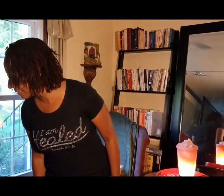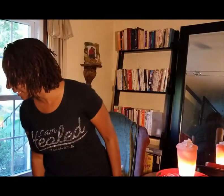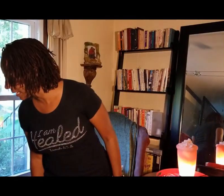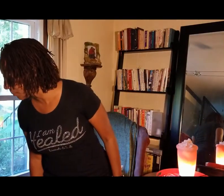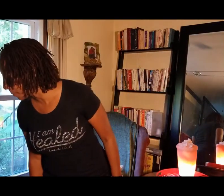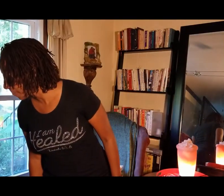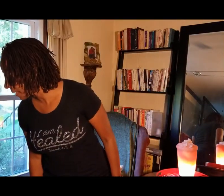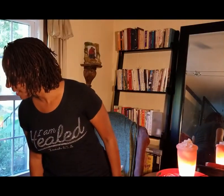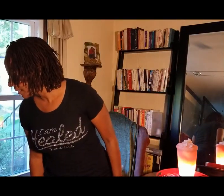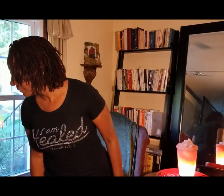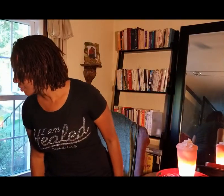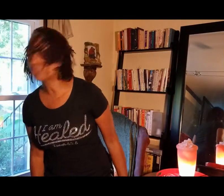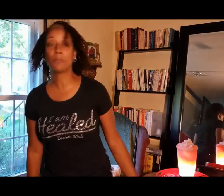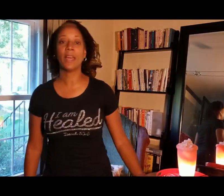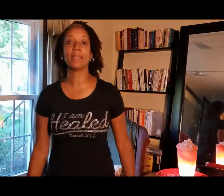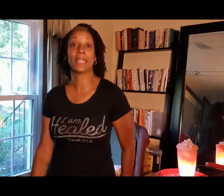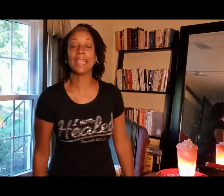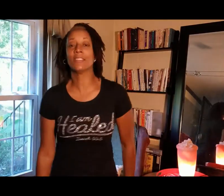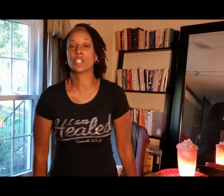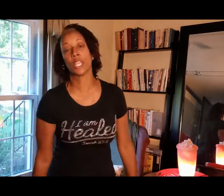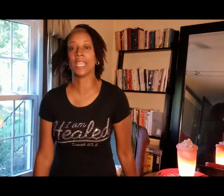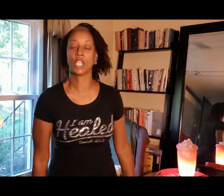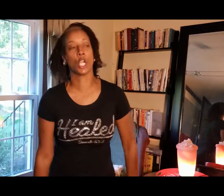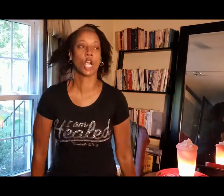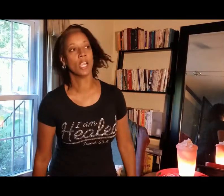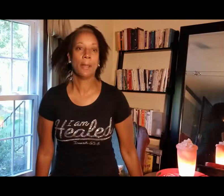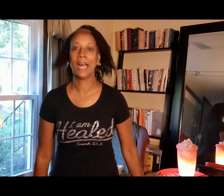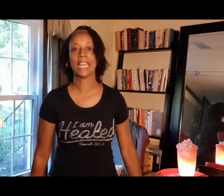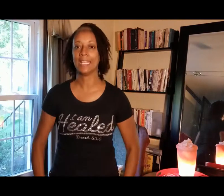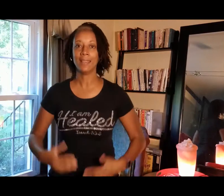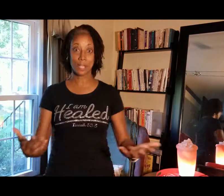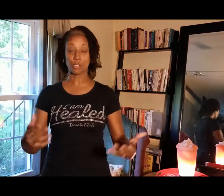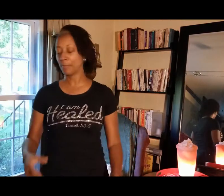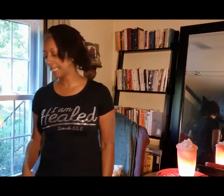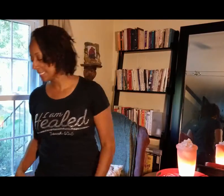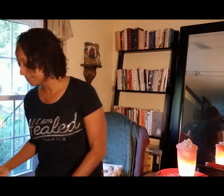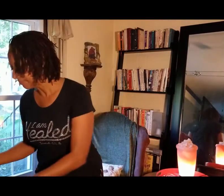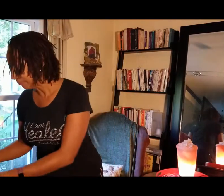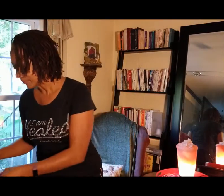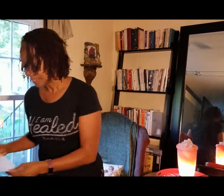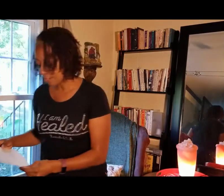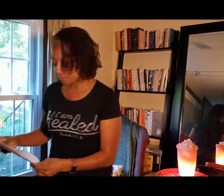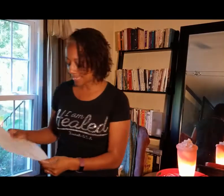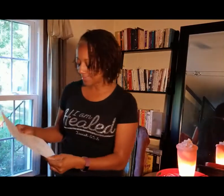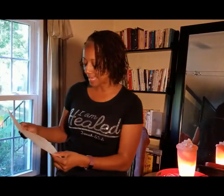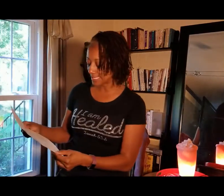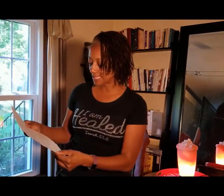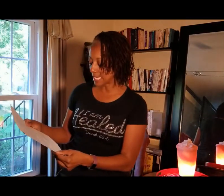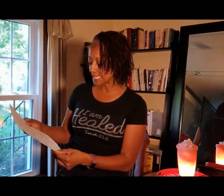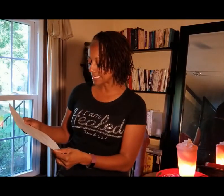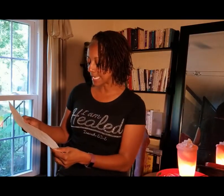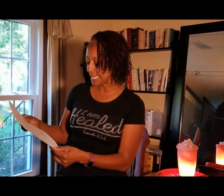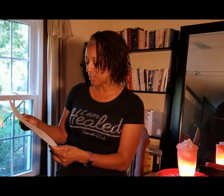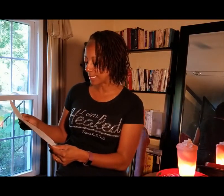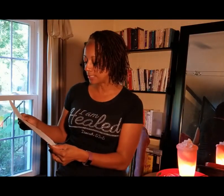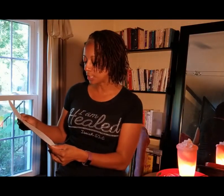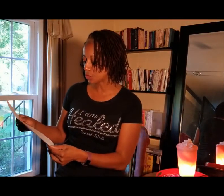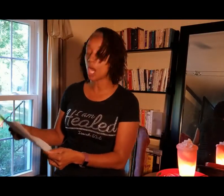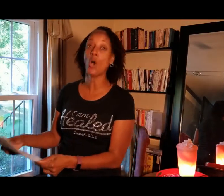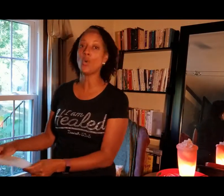And then, um, goji bodies. Again, it's shaking your body. Goji bodies. Okay. That is science. And now English. Oh,